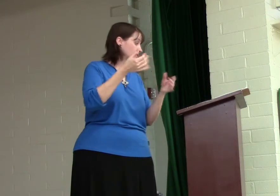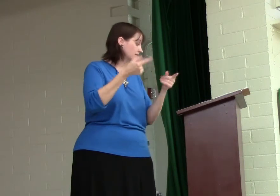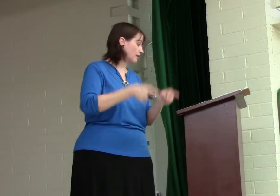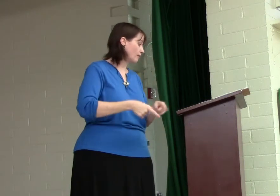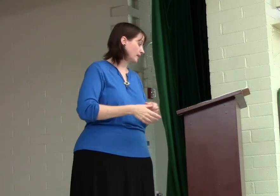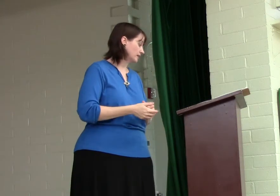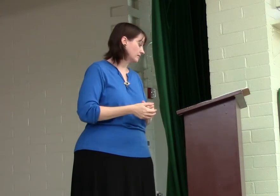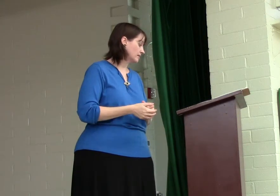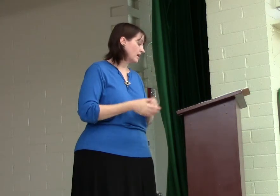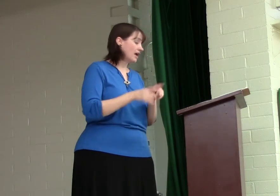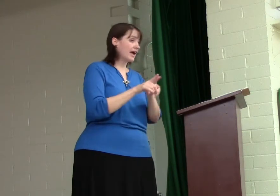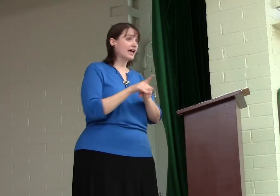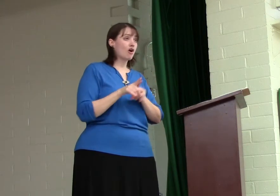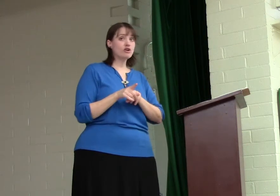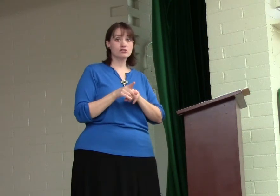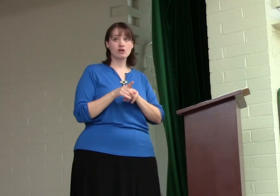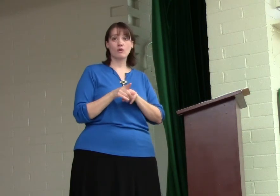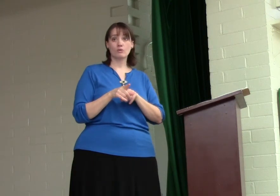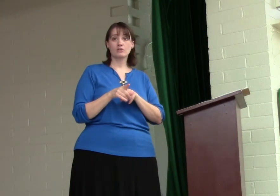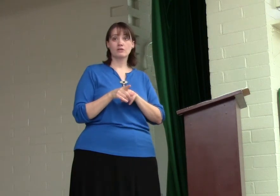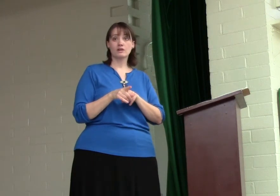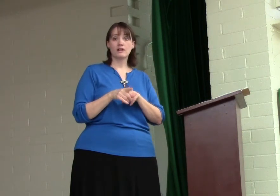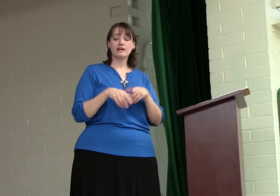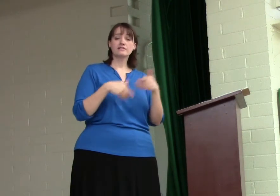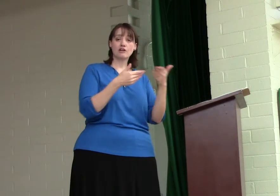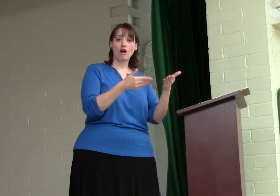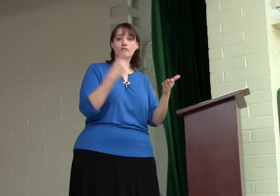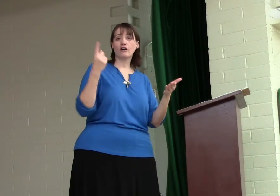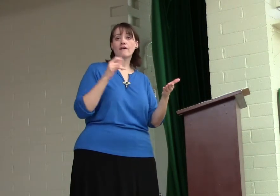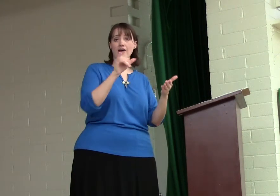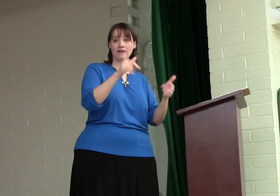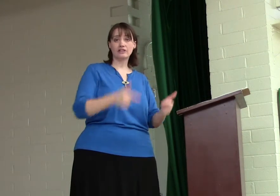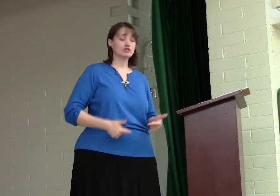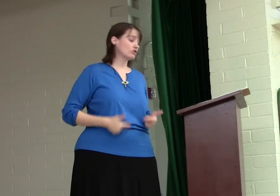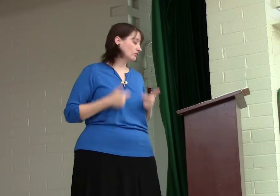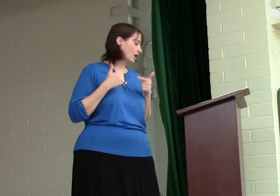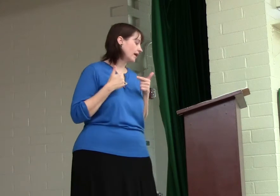that's coming. And also, it's the offer of having eternal life.